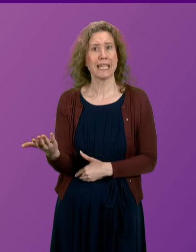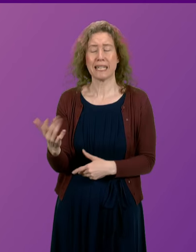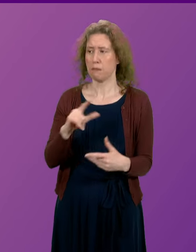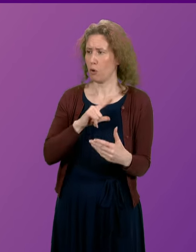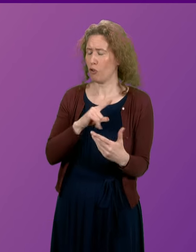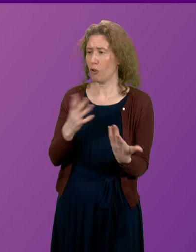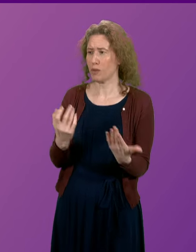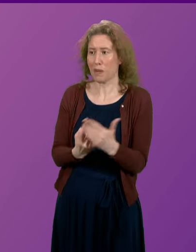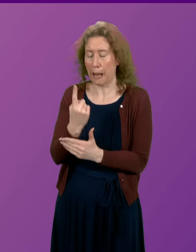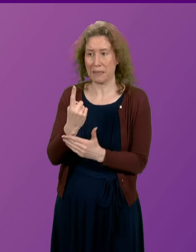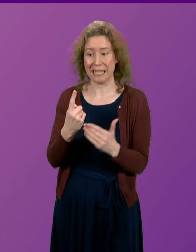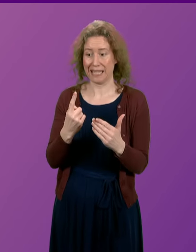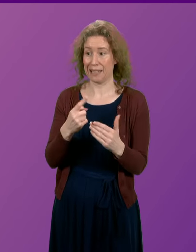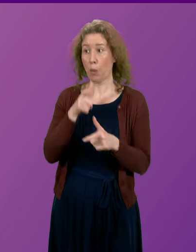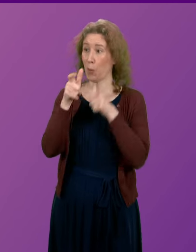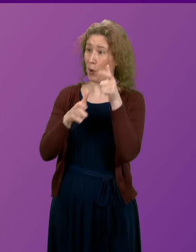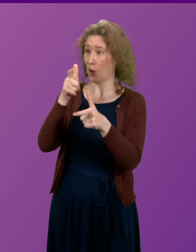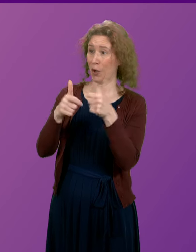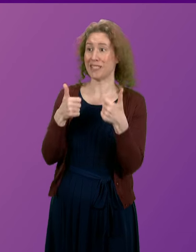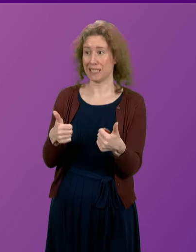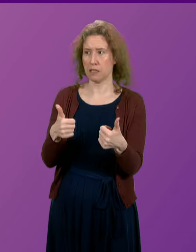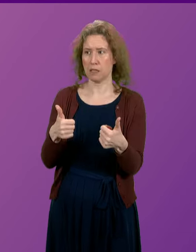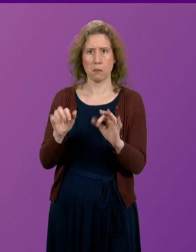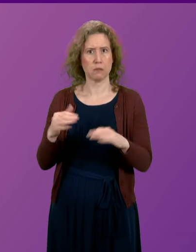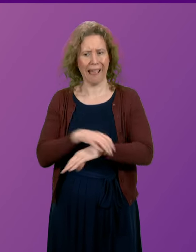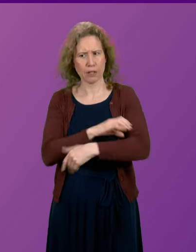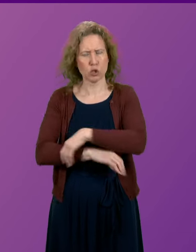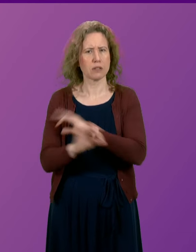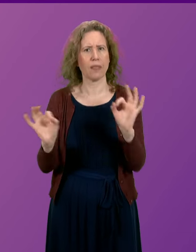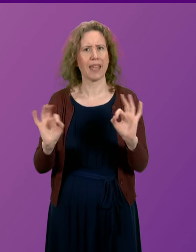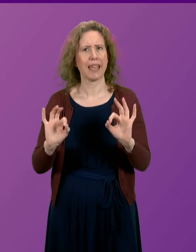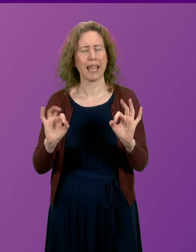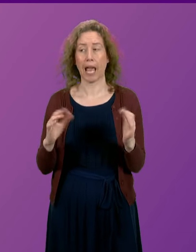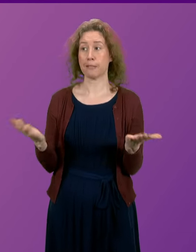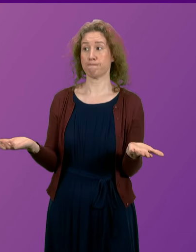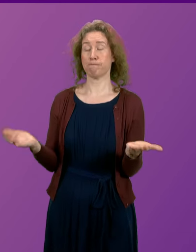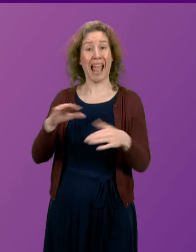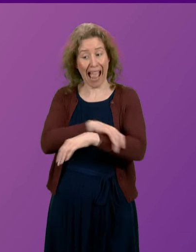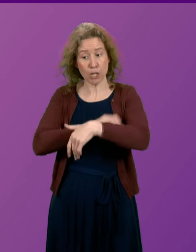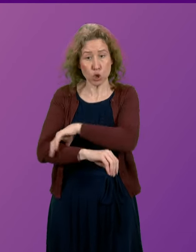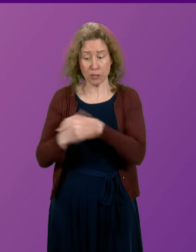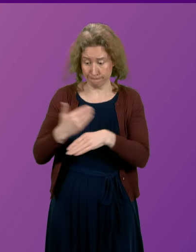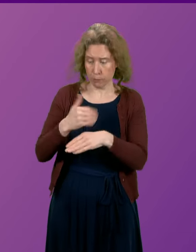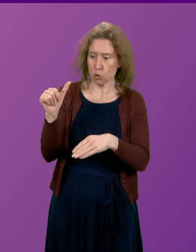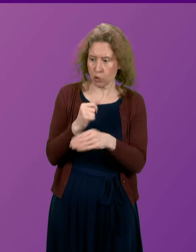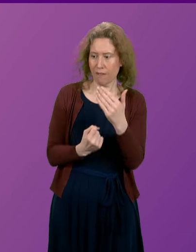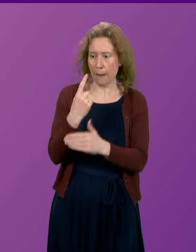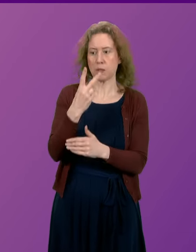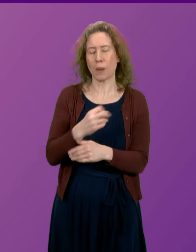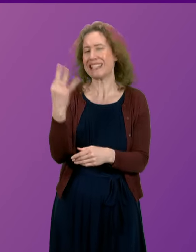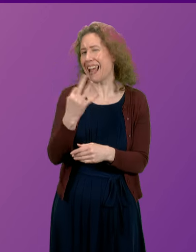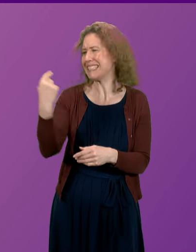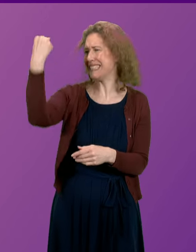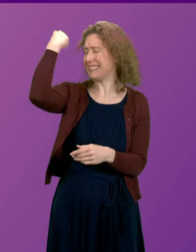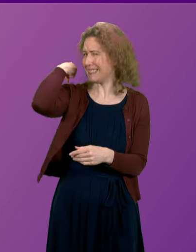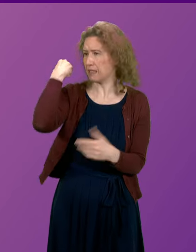what we are getting is comforting words, but no sign of action. The action should have happened in 2018. It's